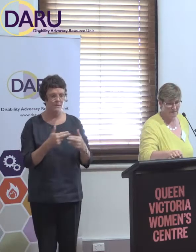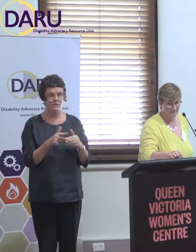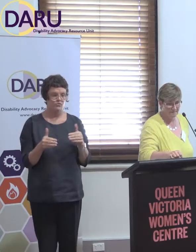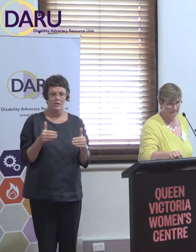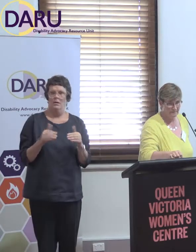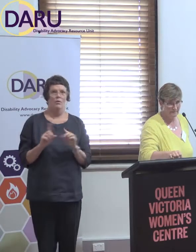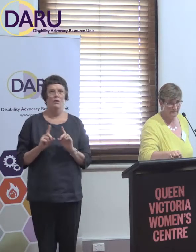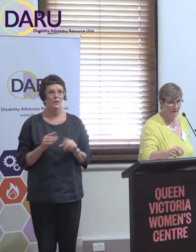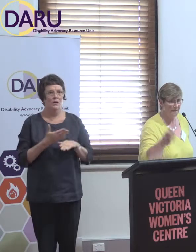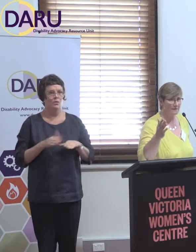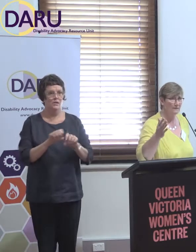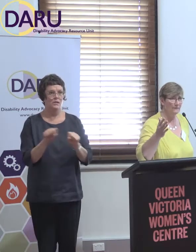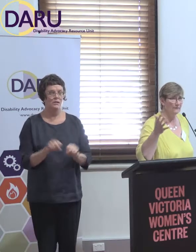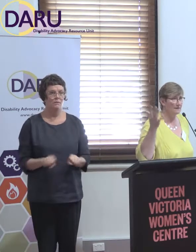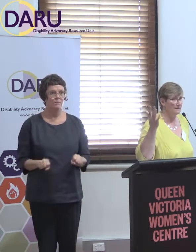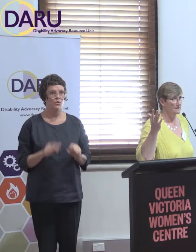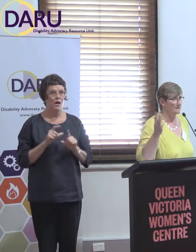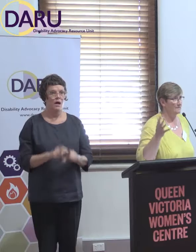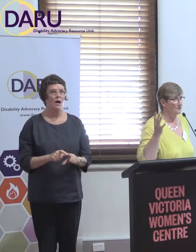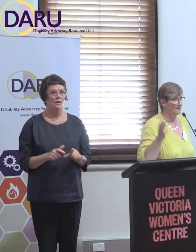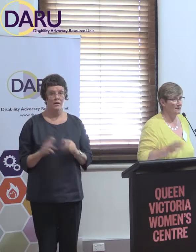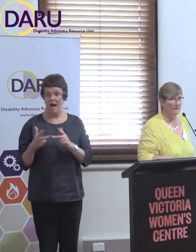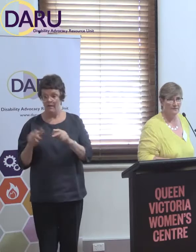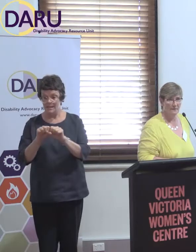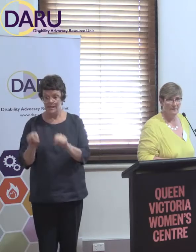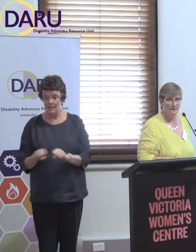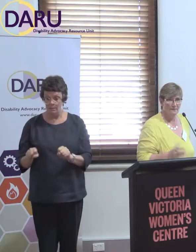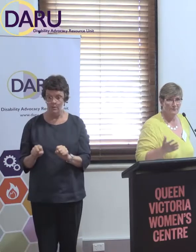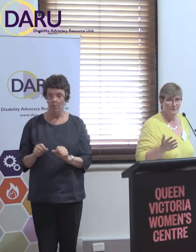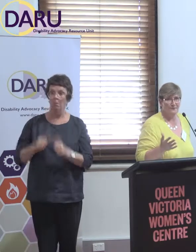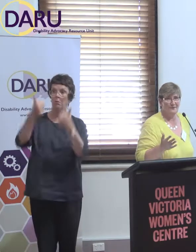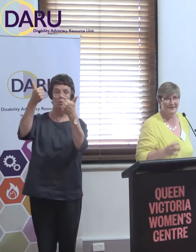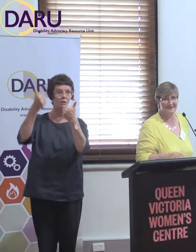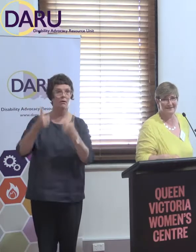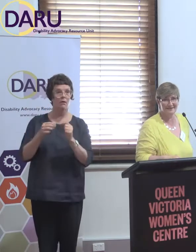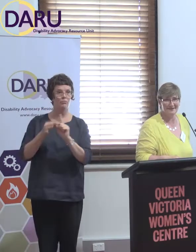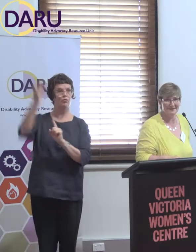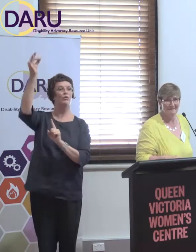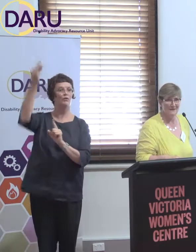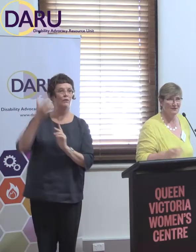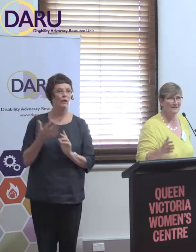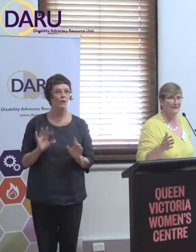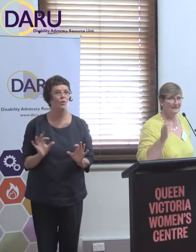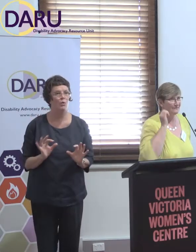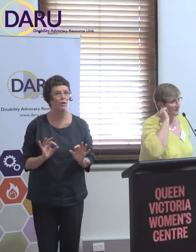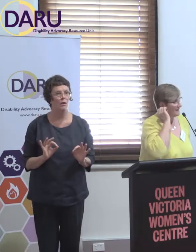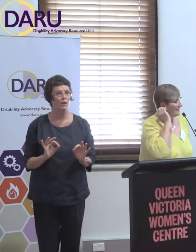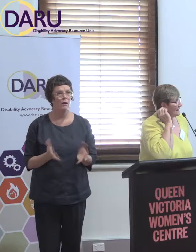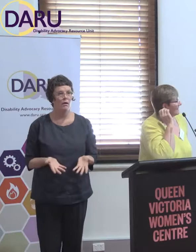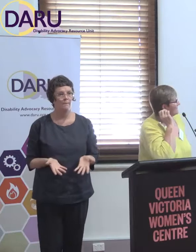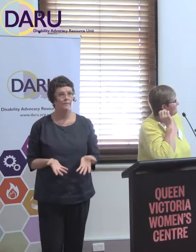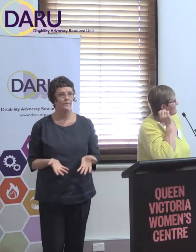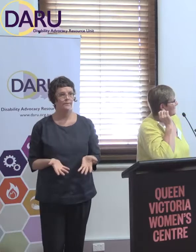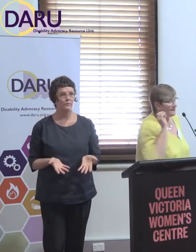with the new system and it's not as if all the other systems have magically got better. Of course, you know, they're just as bad as ever.